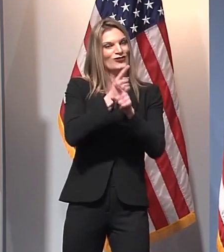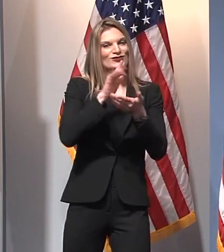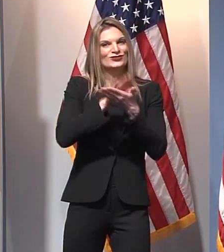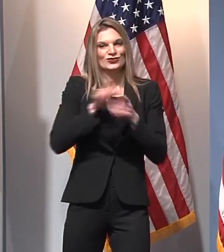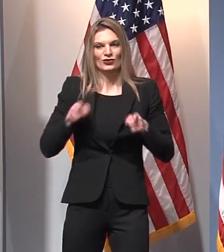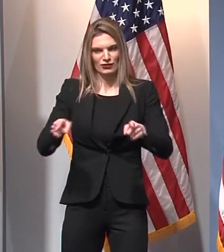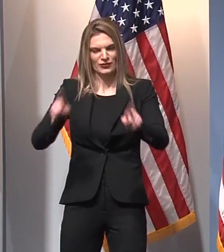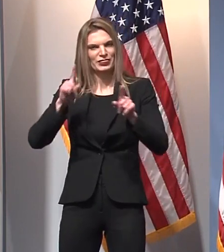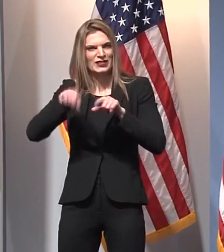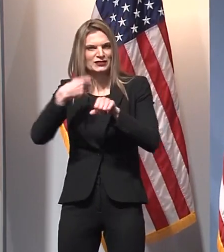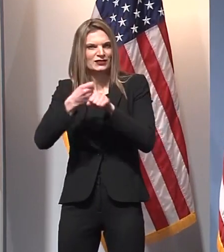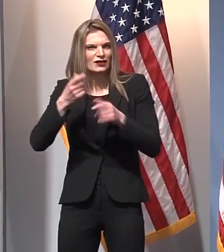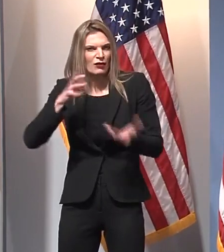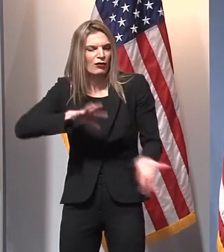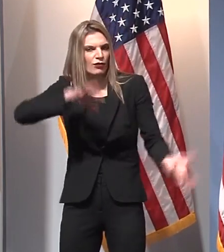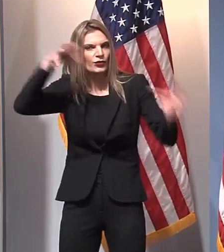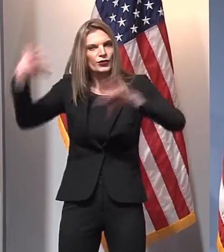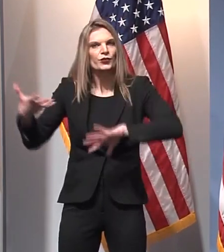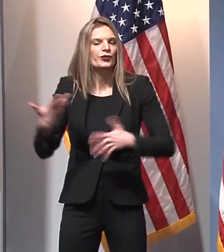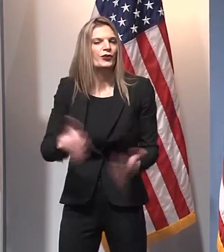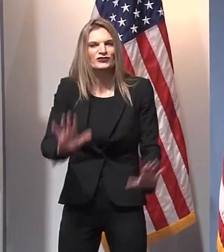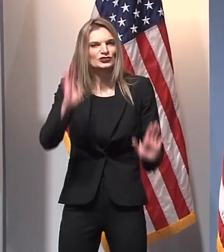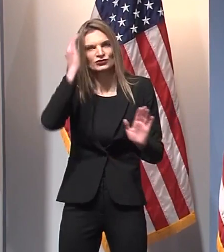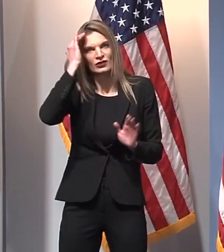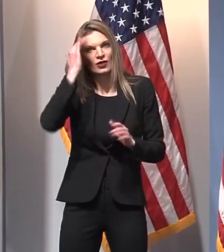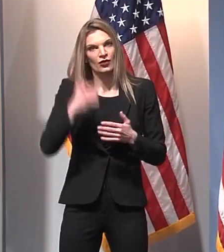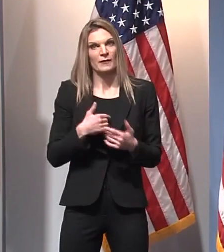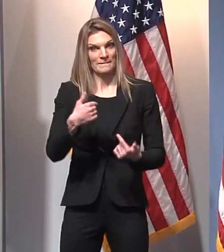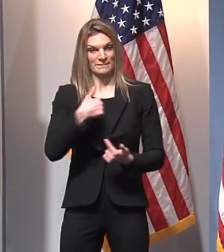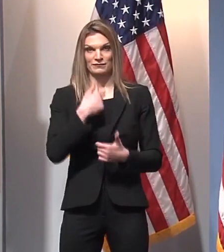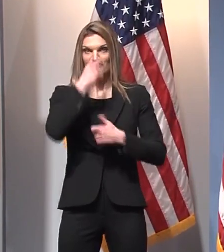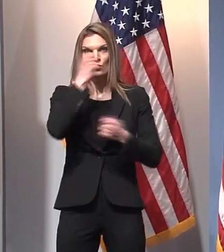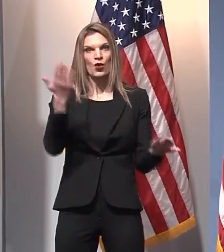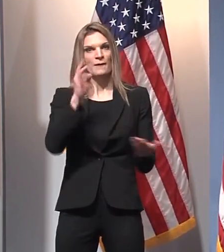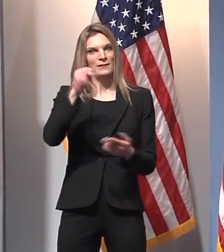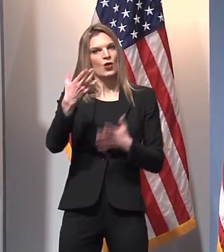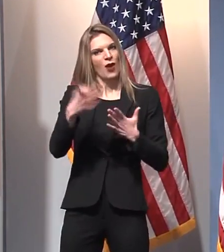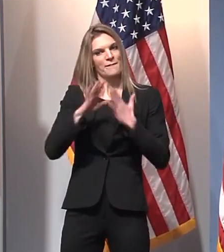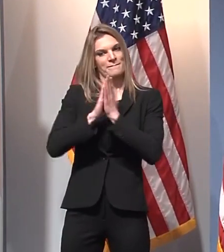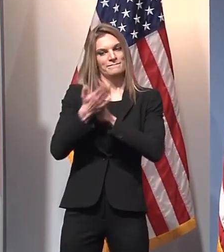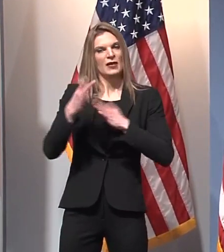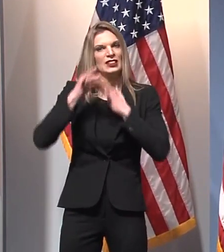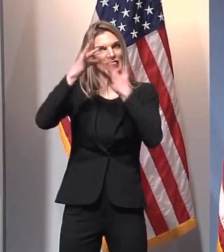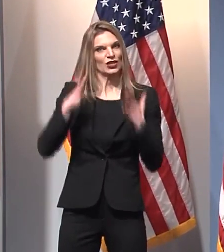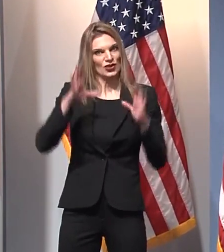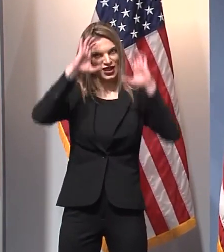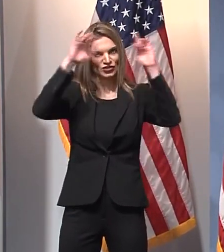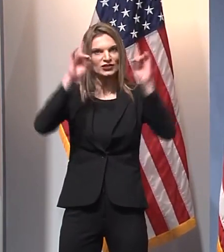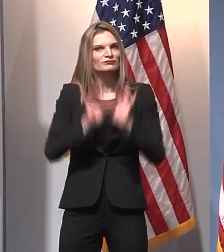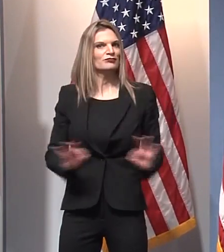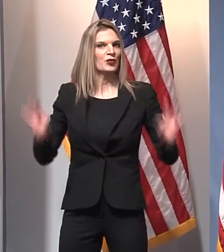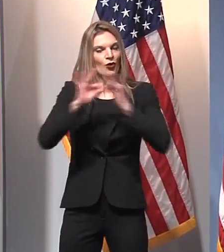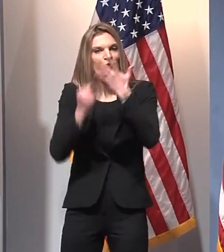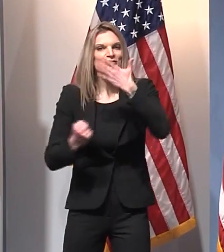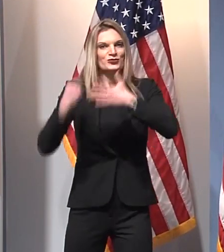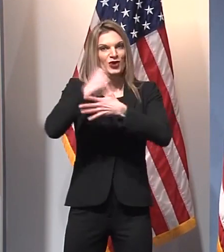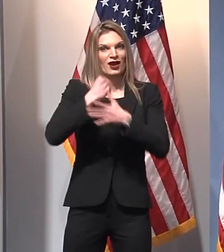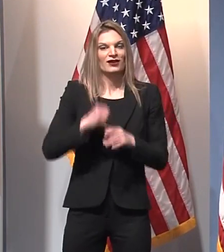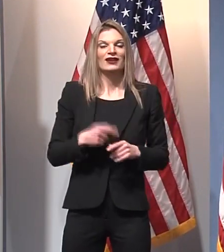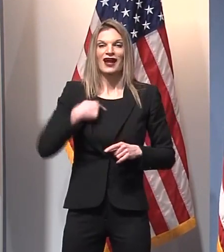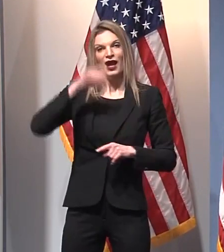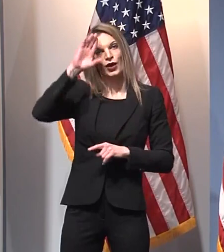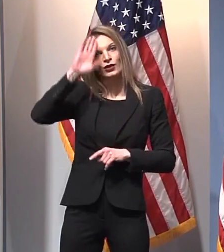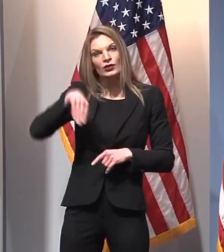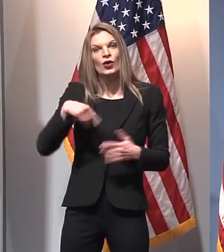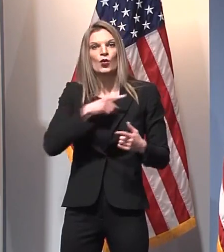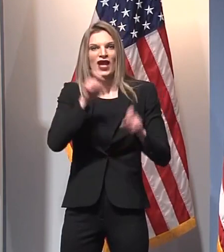Michigan to be a leader in the space of educating our kids. I recognize this is going to have to take a lot of our energy